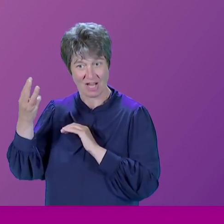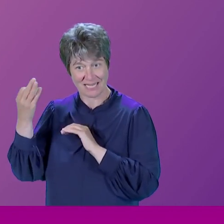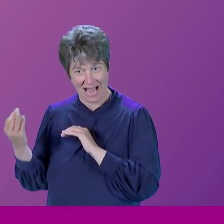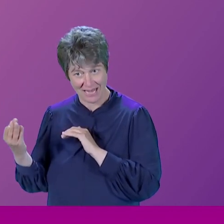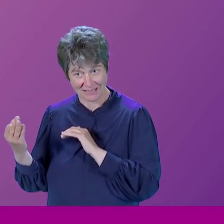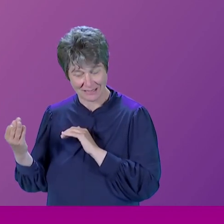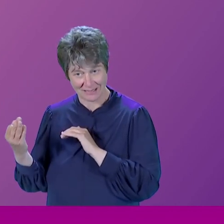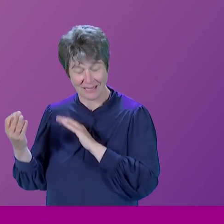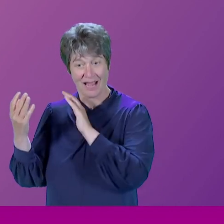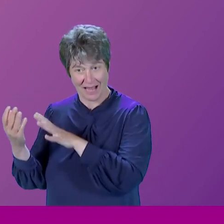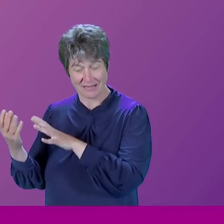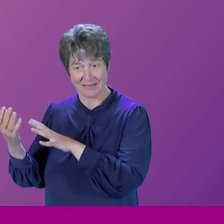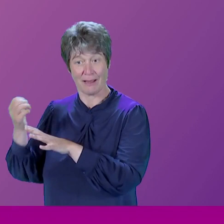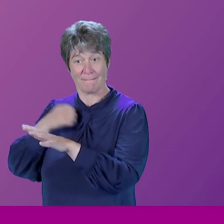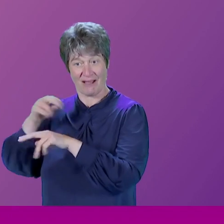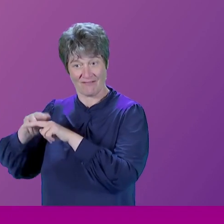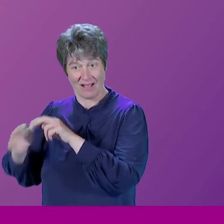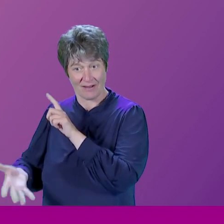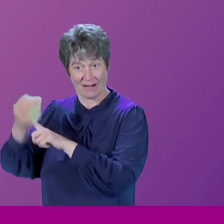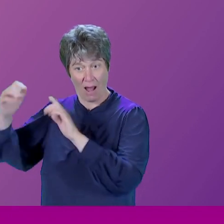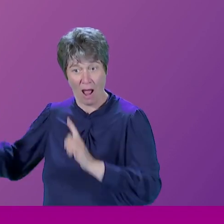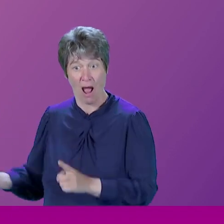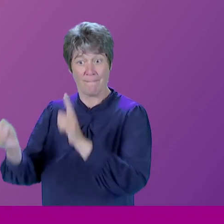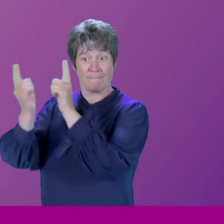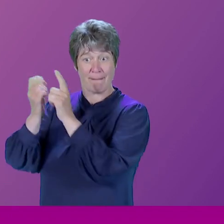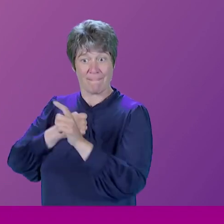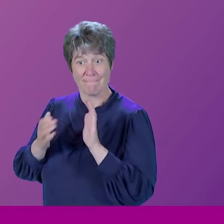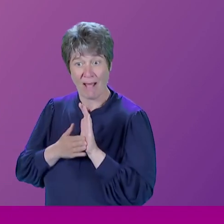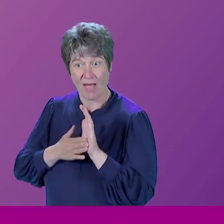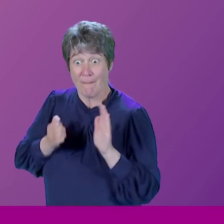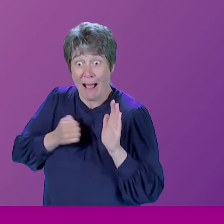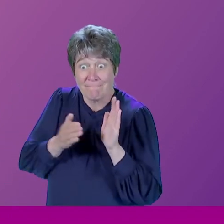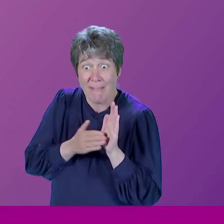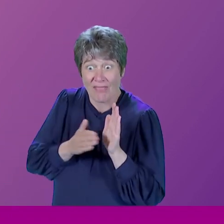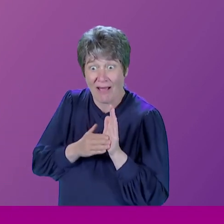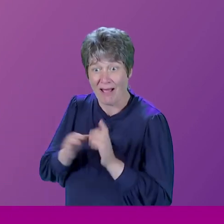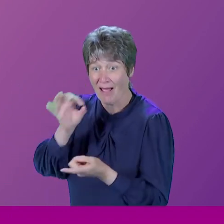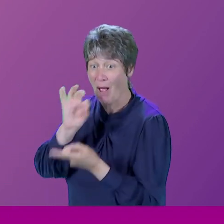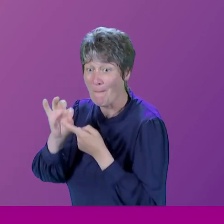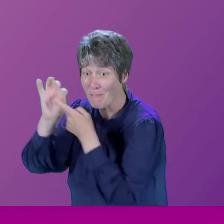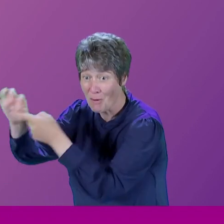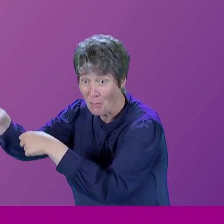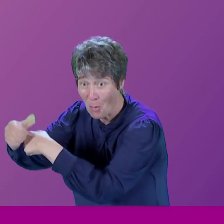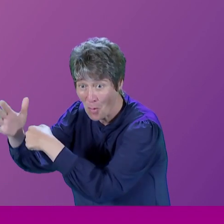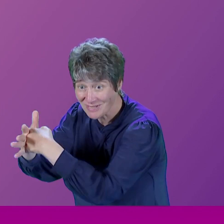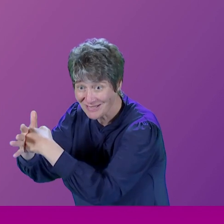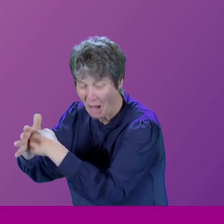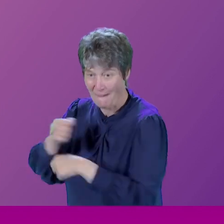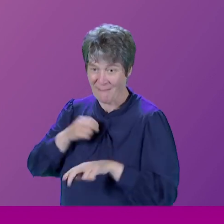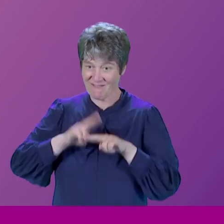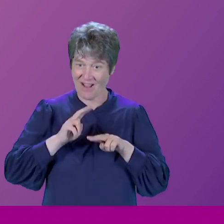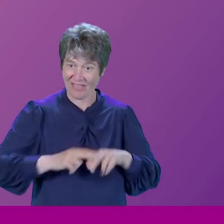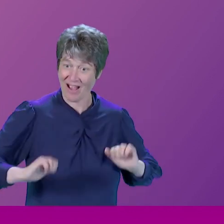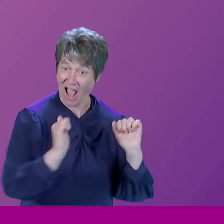my mother proposed, and they married. So, that's all, all that is that background. Now, so